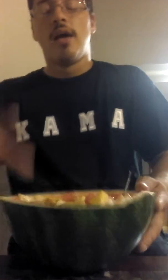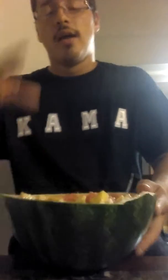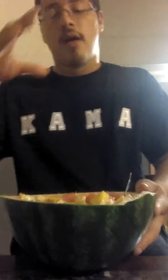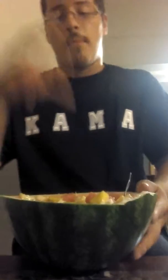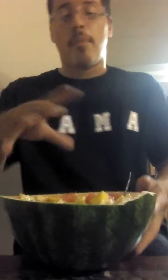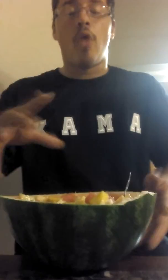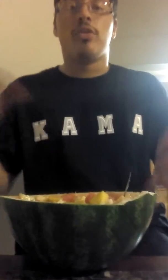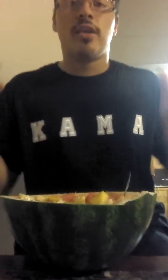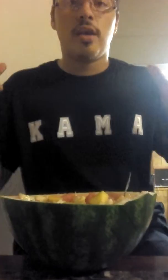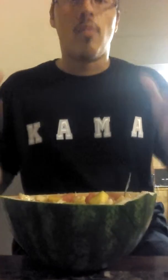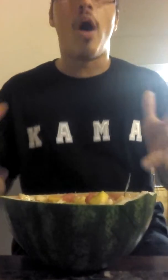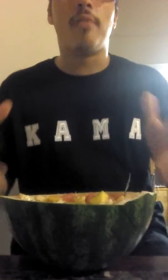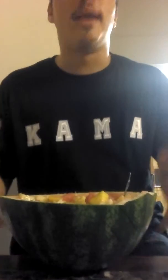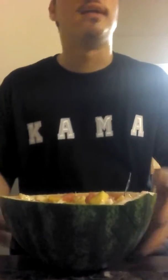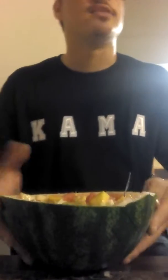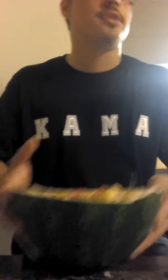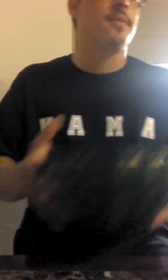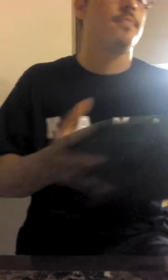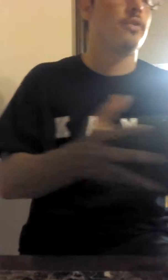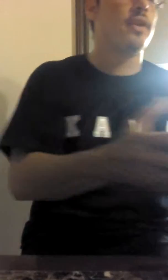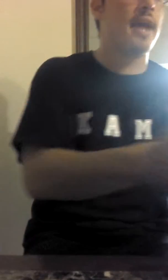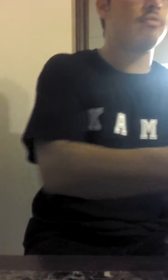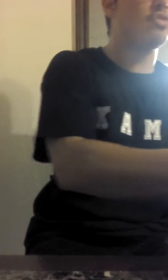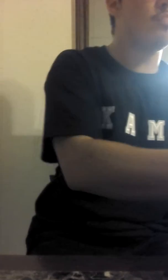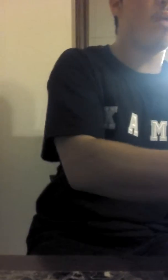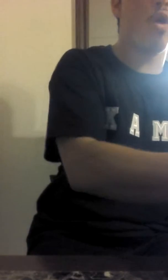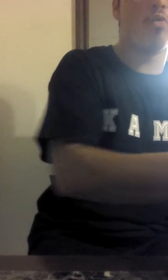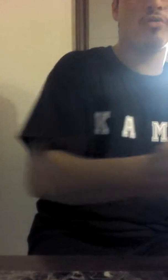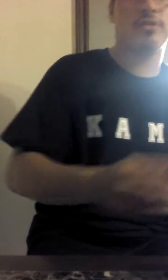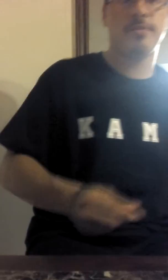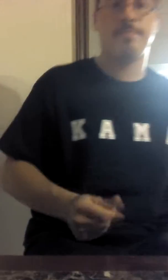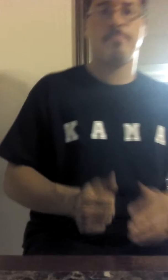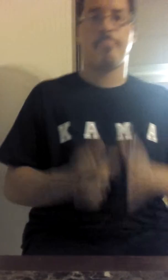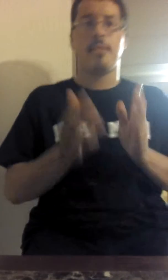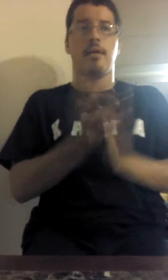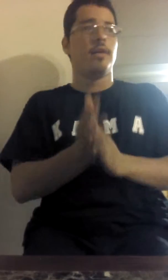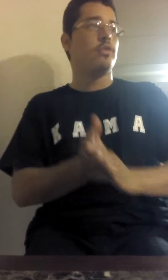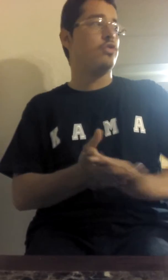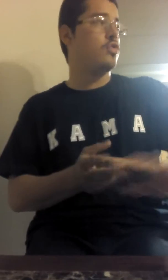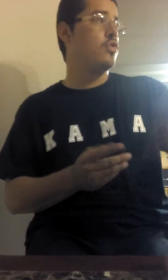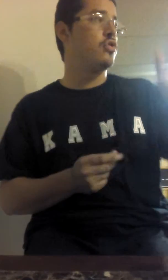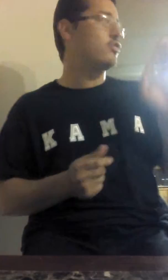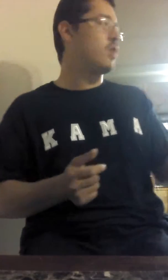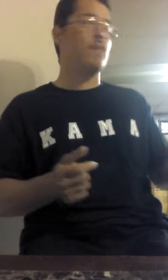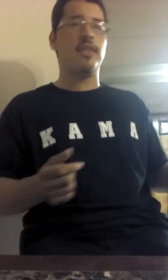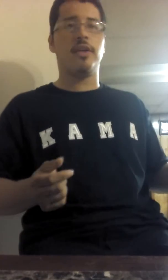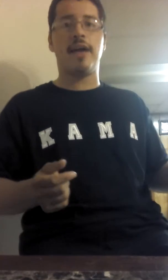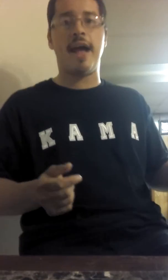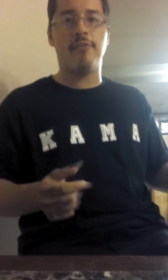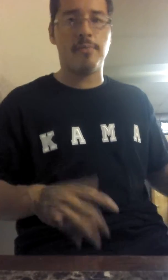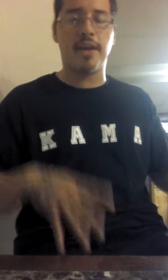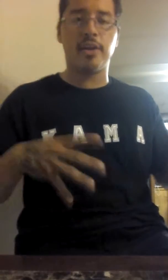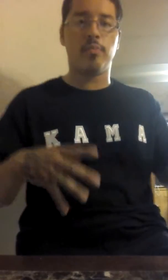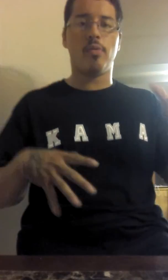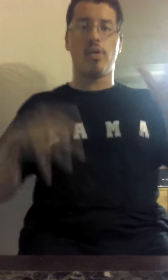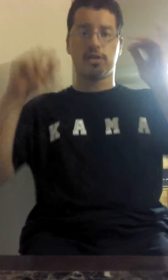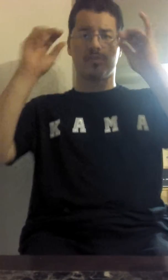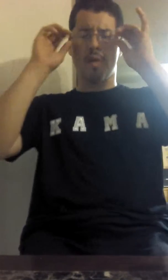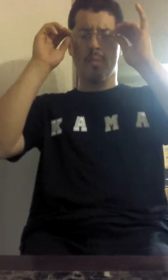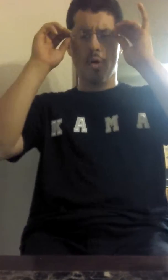On both watermelons, you're going to have two bowls. You could do, you could throw away the other half or make another bowl, a small bowl.